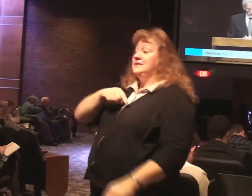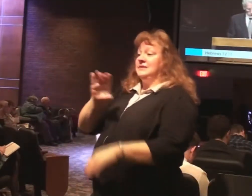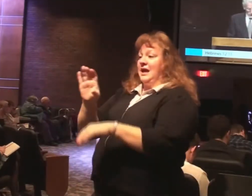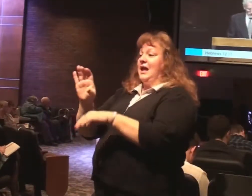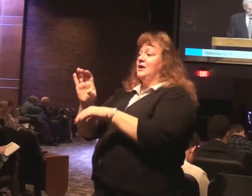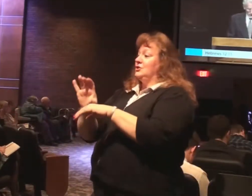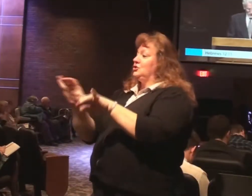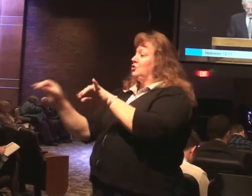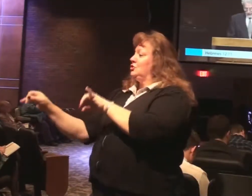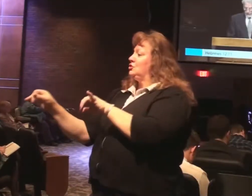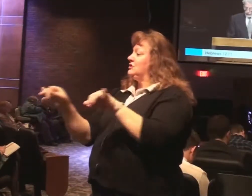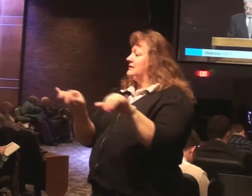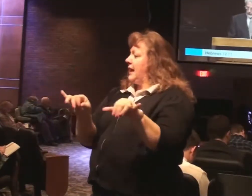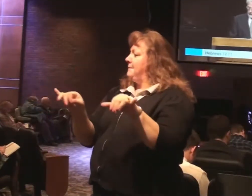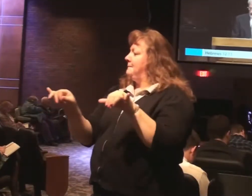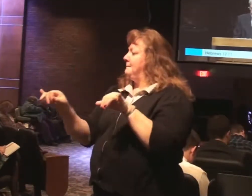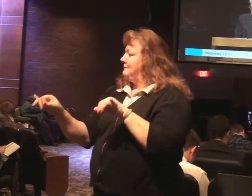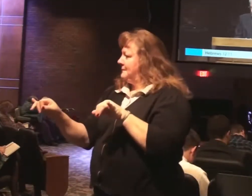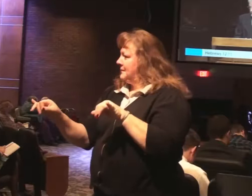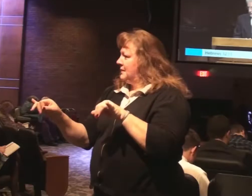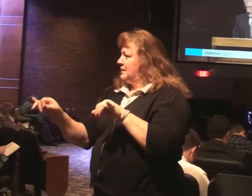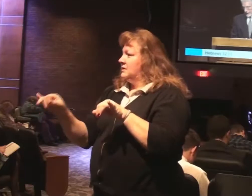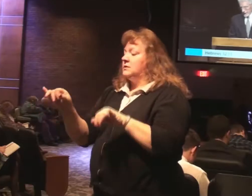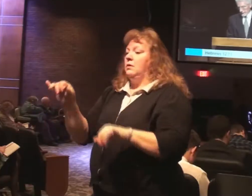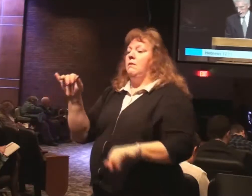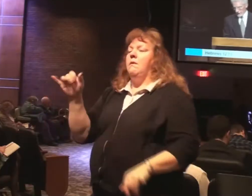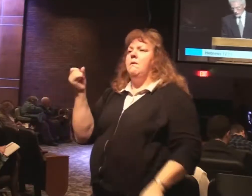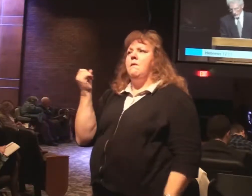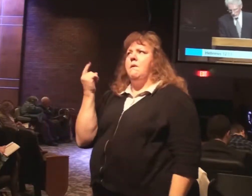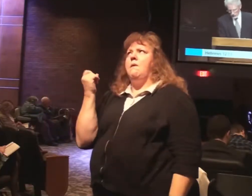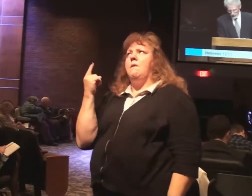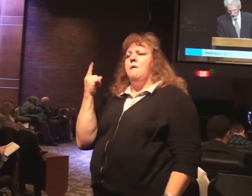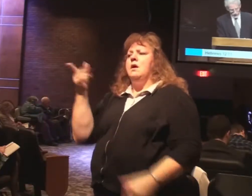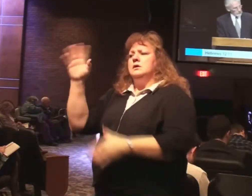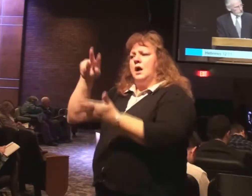family. So in light of that understanding of God's purpose and discipline,